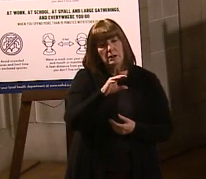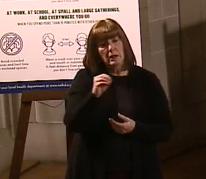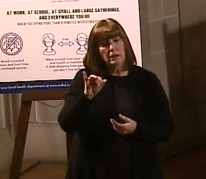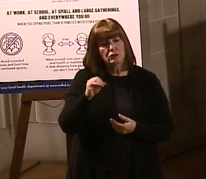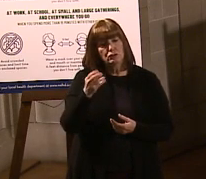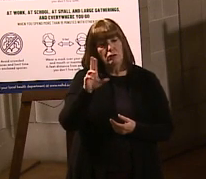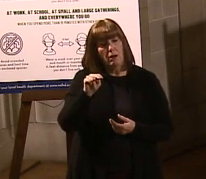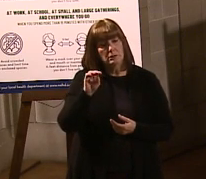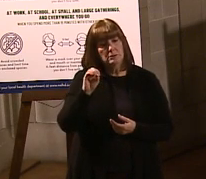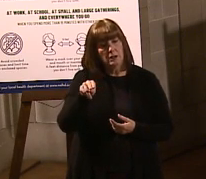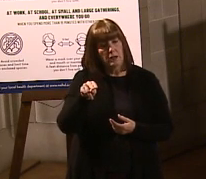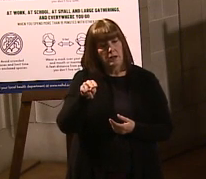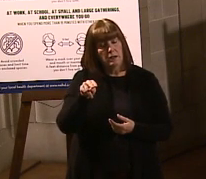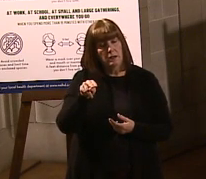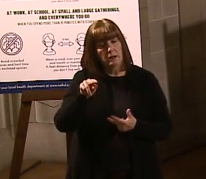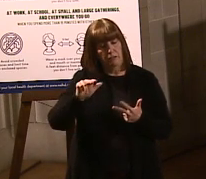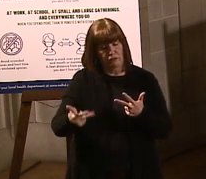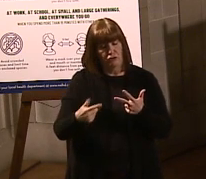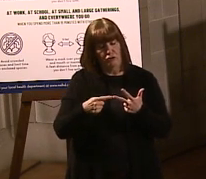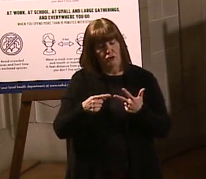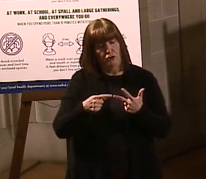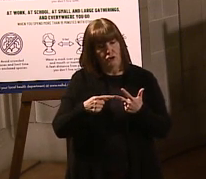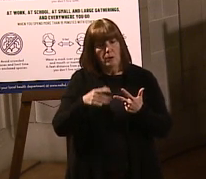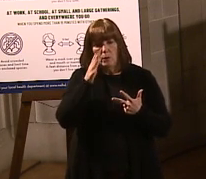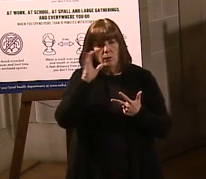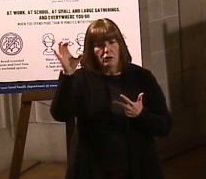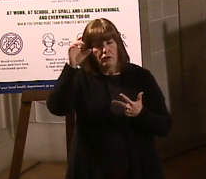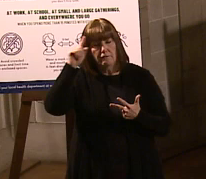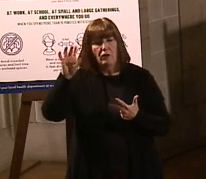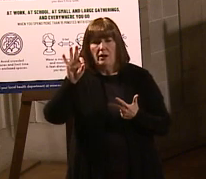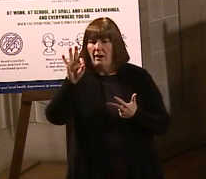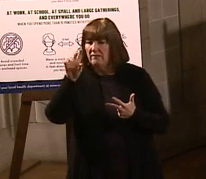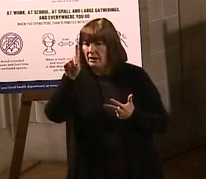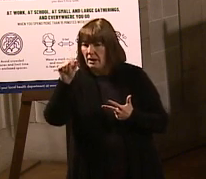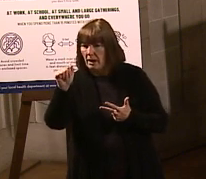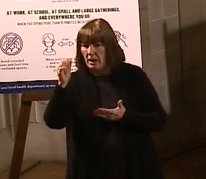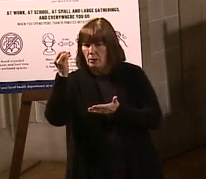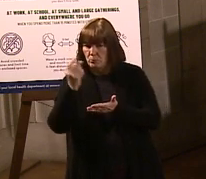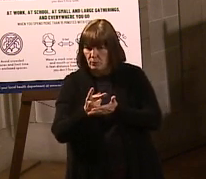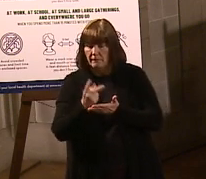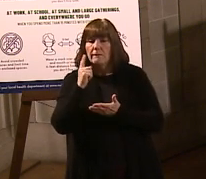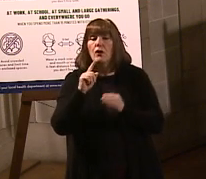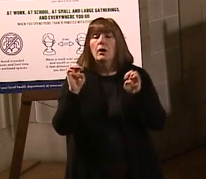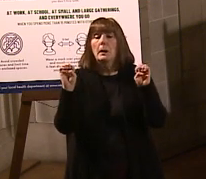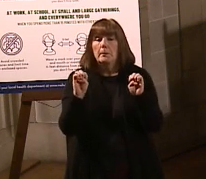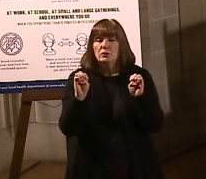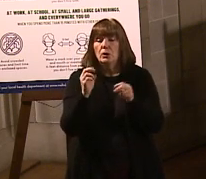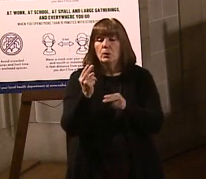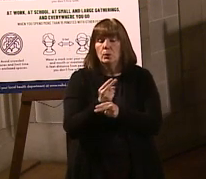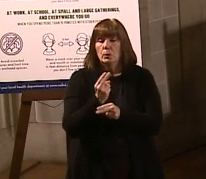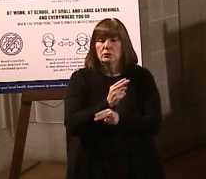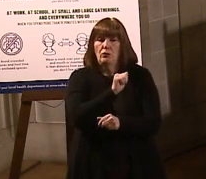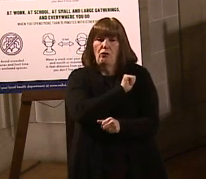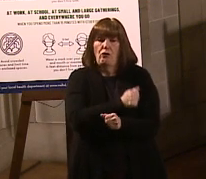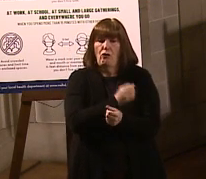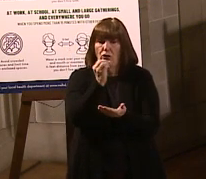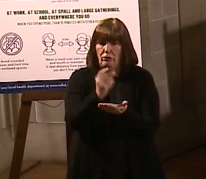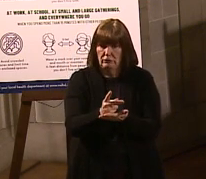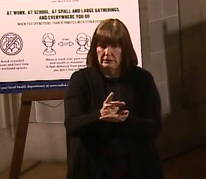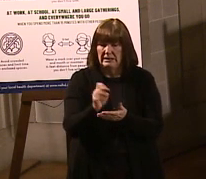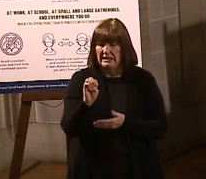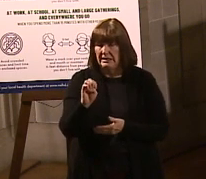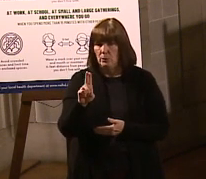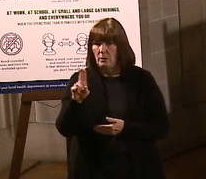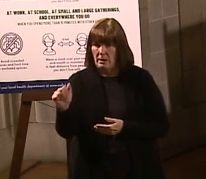would be seeking the FDA approval for the emergency use authorization perhaps in March. So obviously that's at